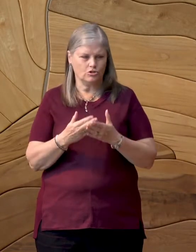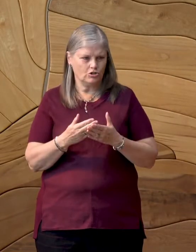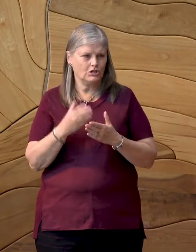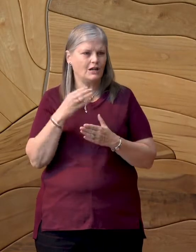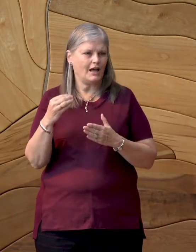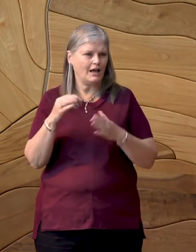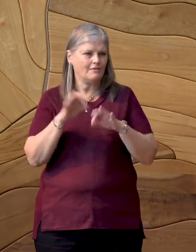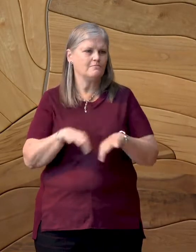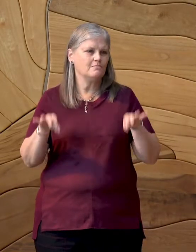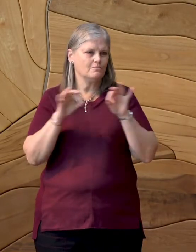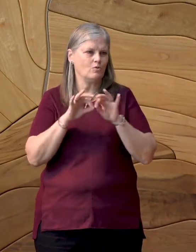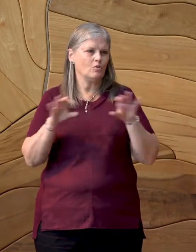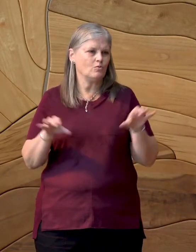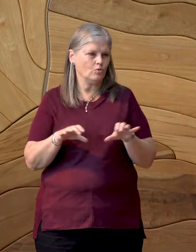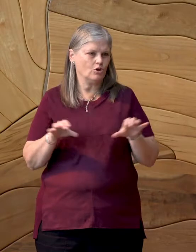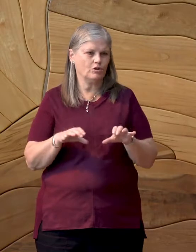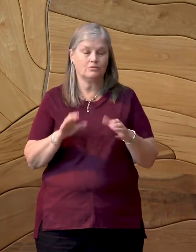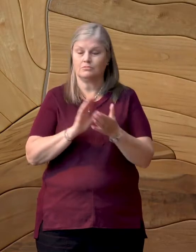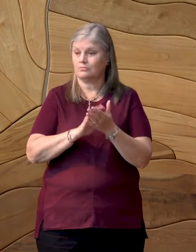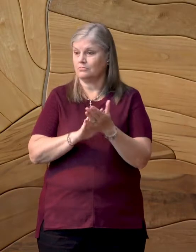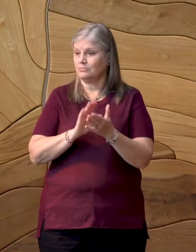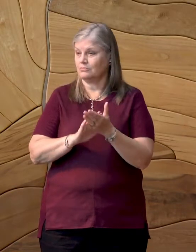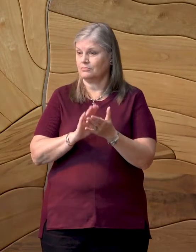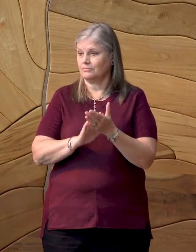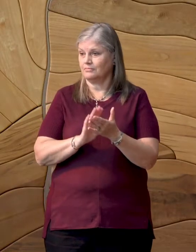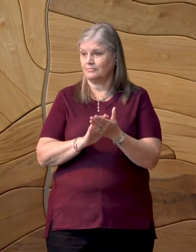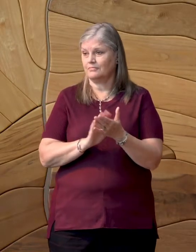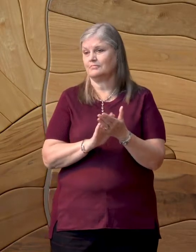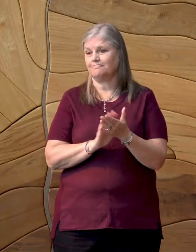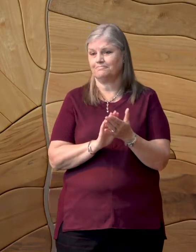work. How about a round of applause for them?